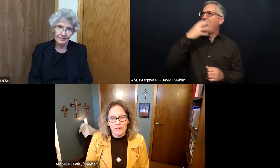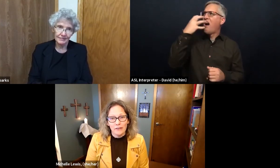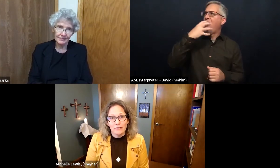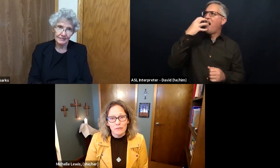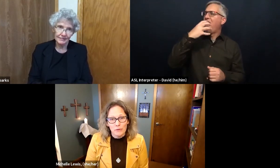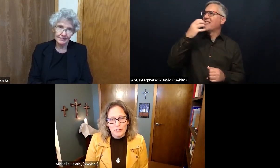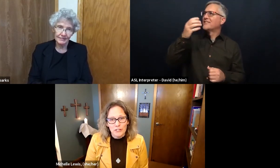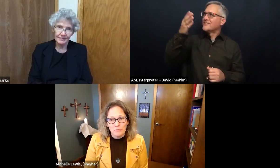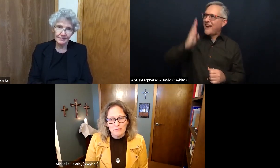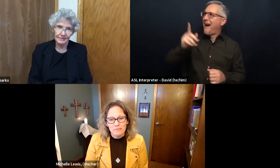for worship,